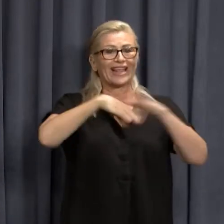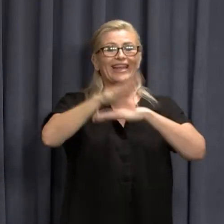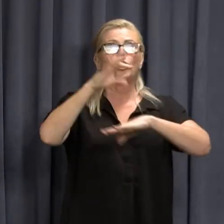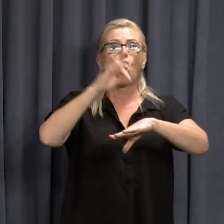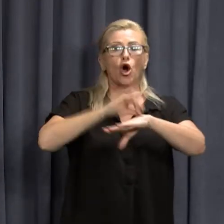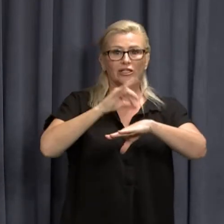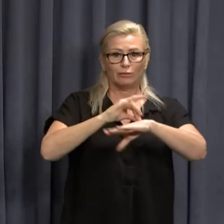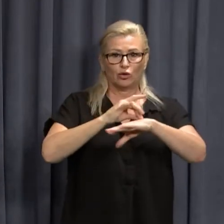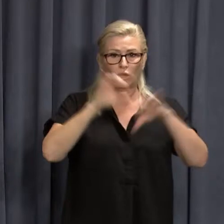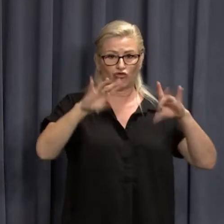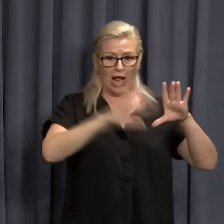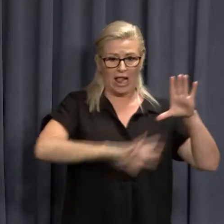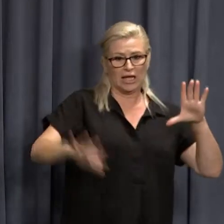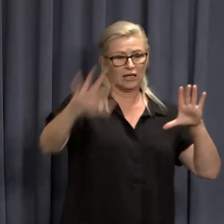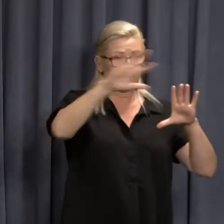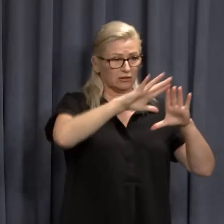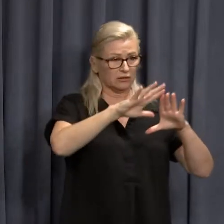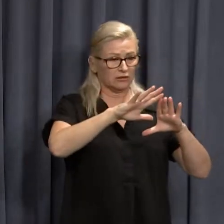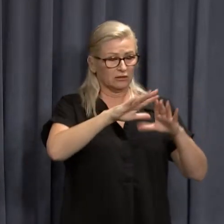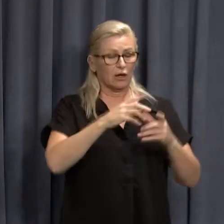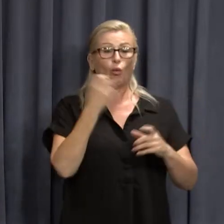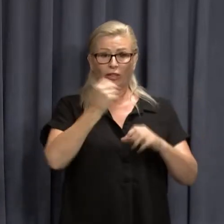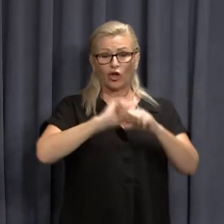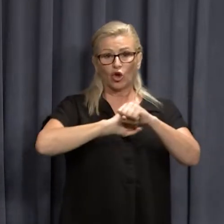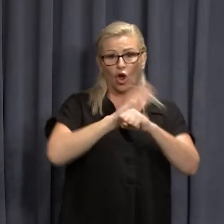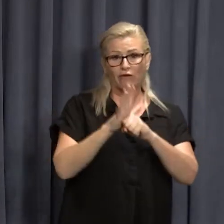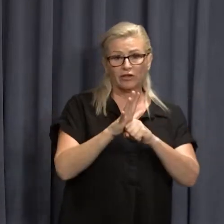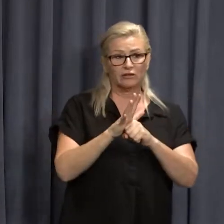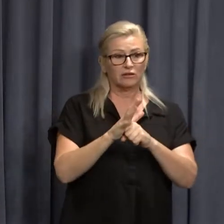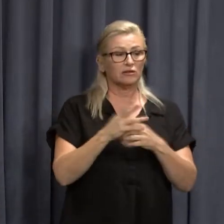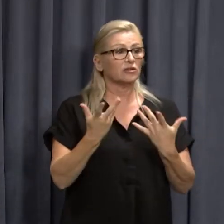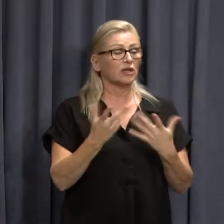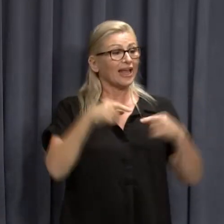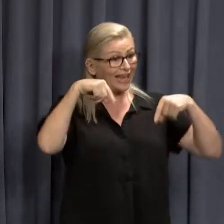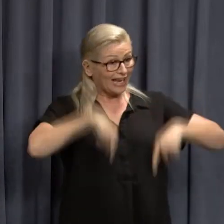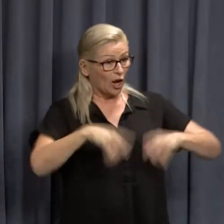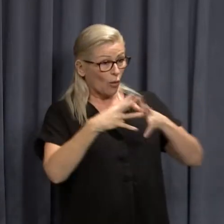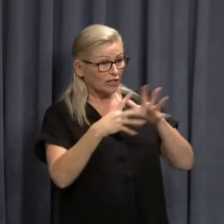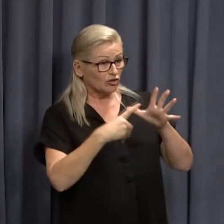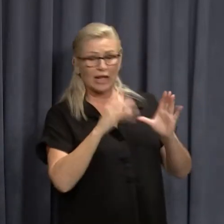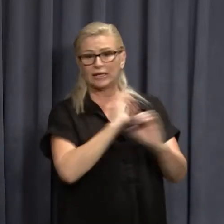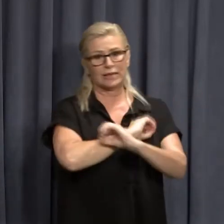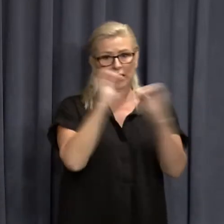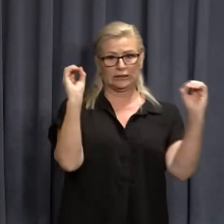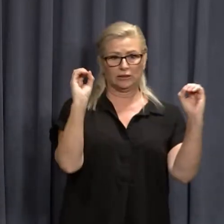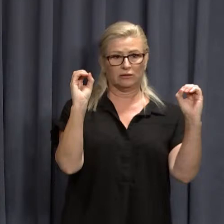today with COVID. Fortunately, none of those people are in Western Australia.